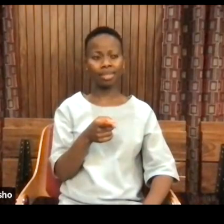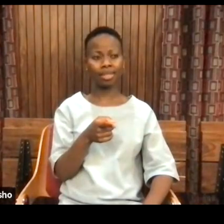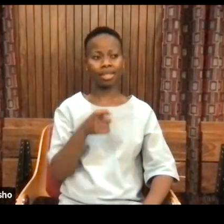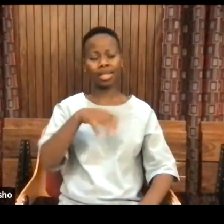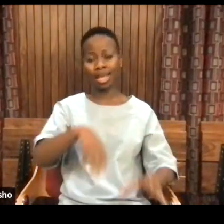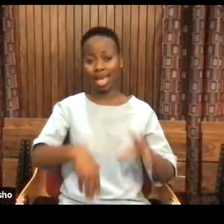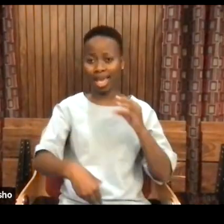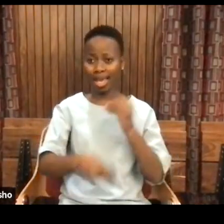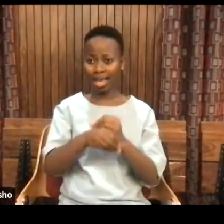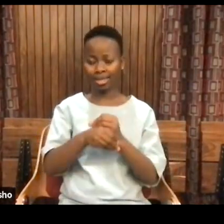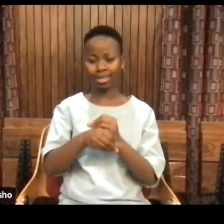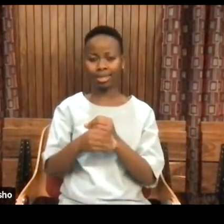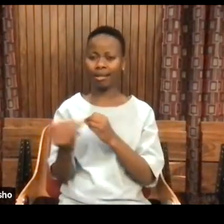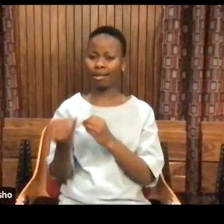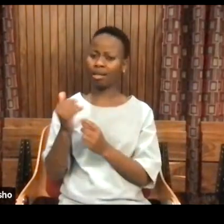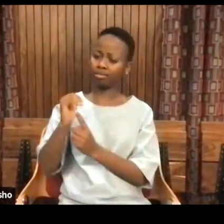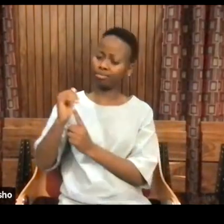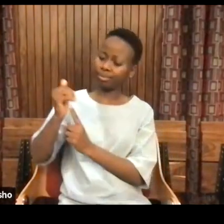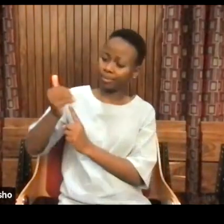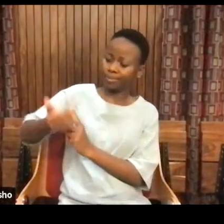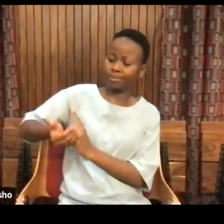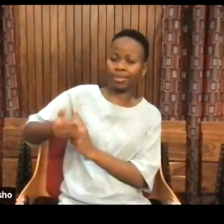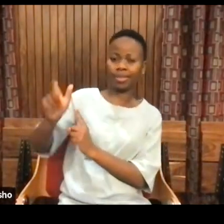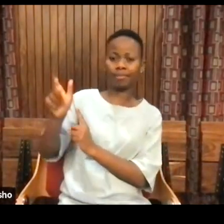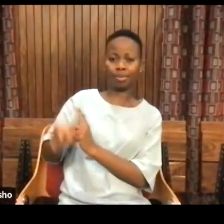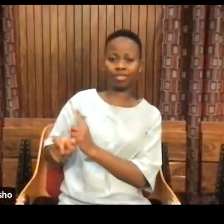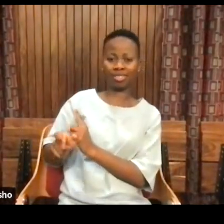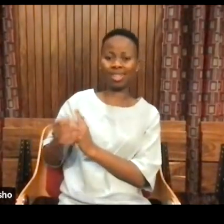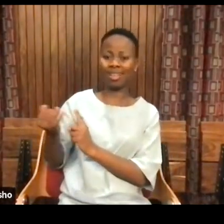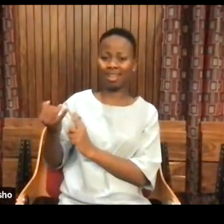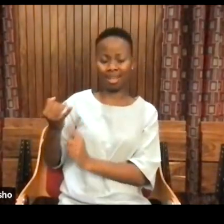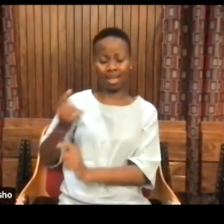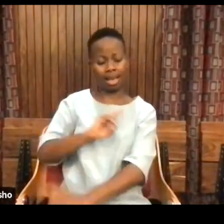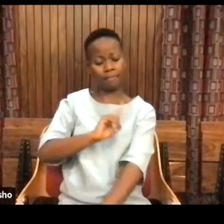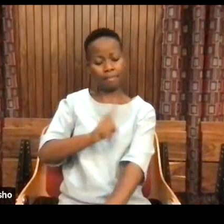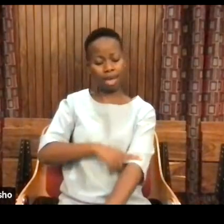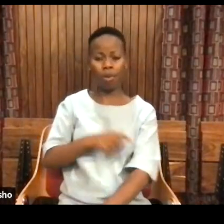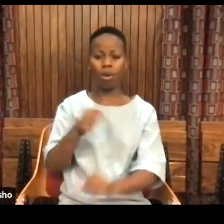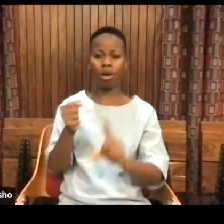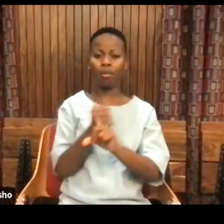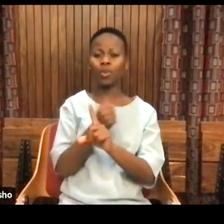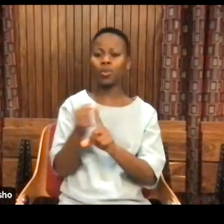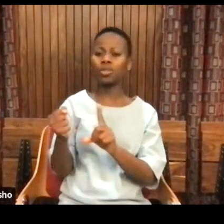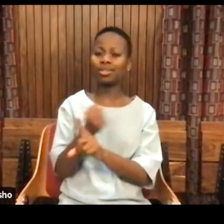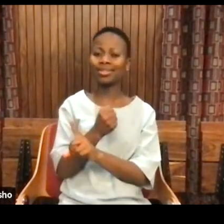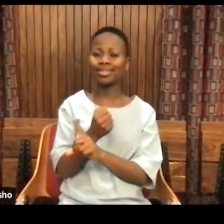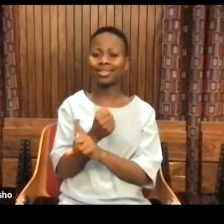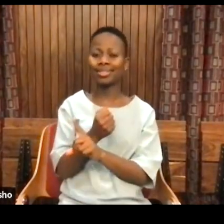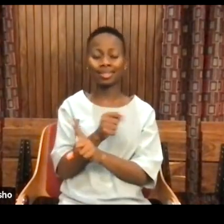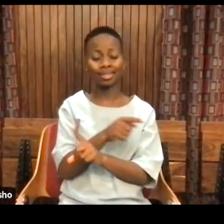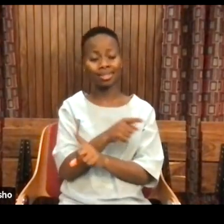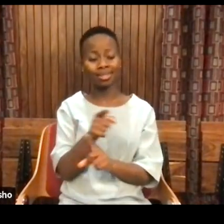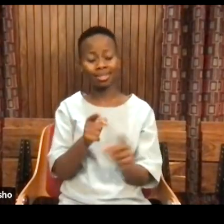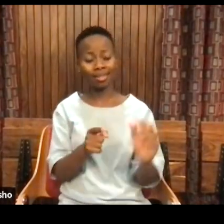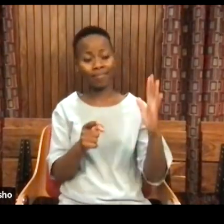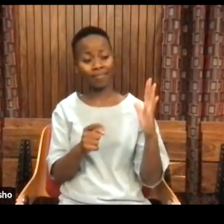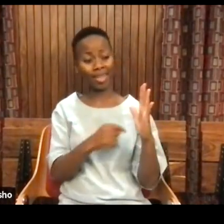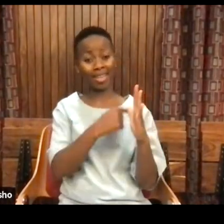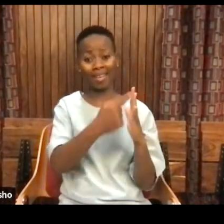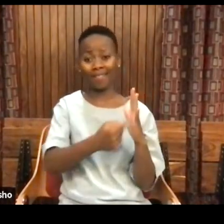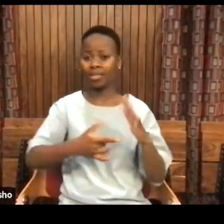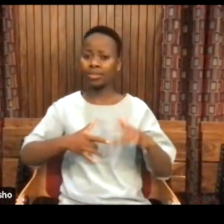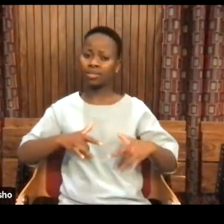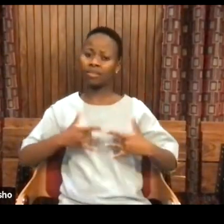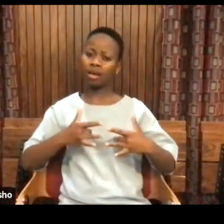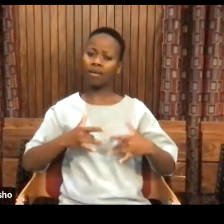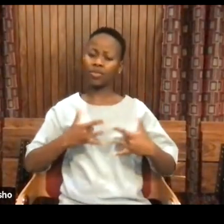of hoarding of abusive power. How are survivors meant to